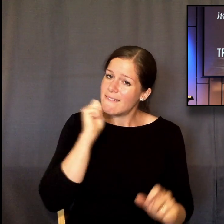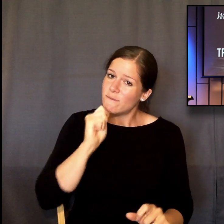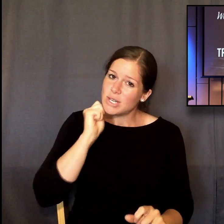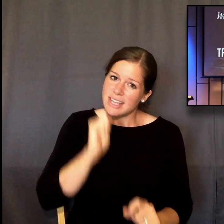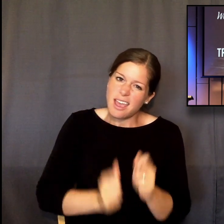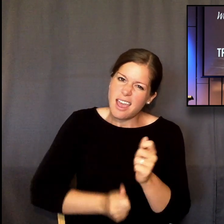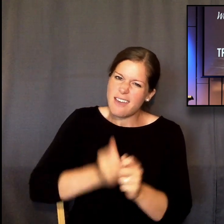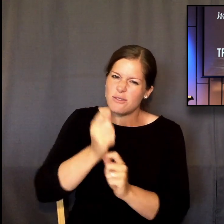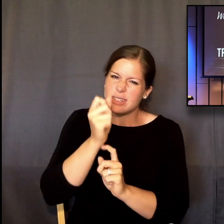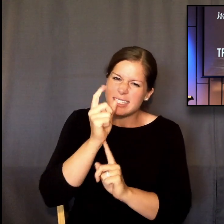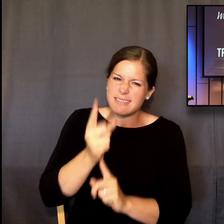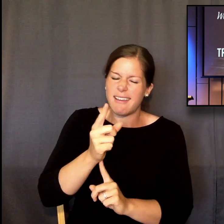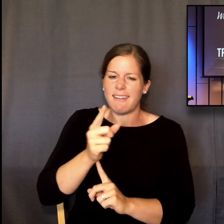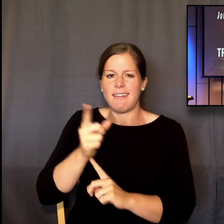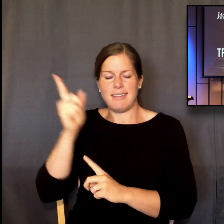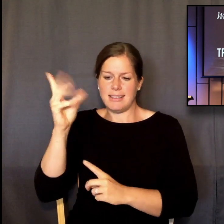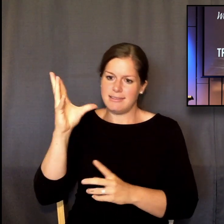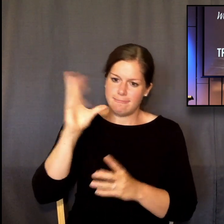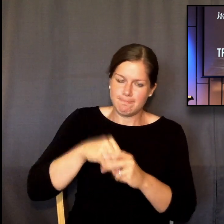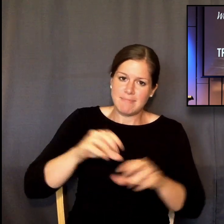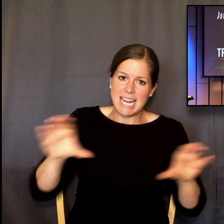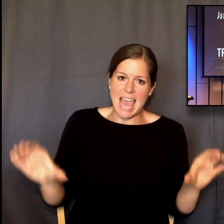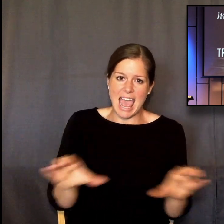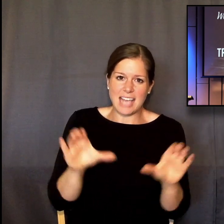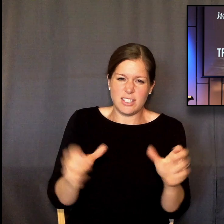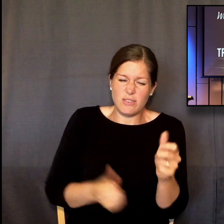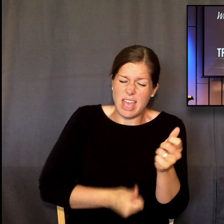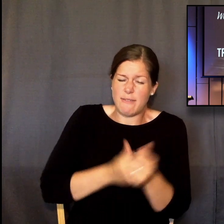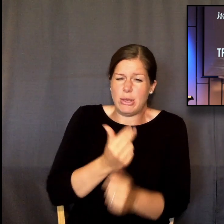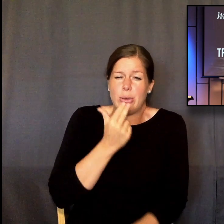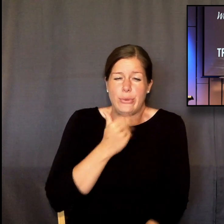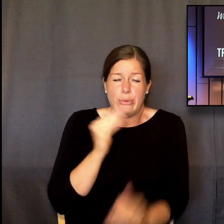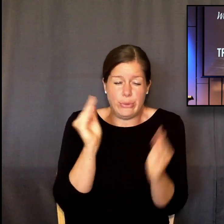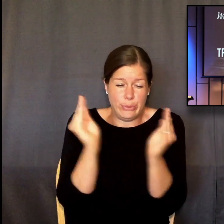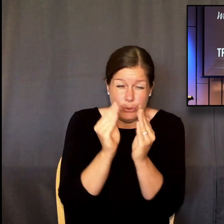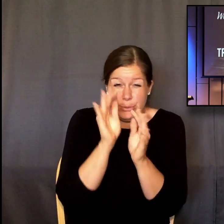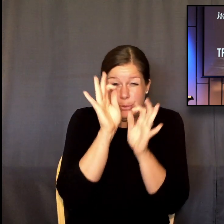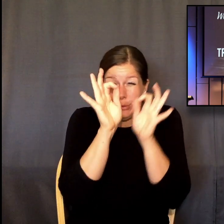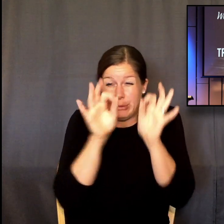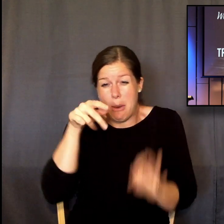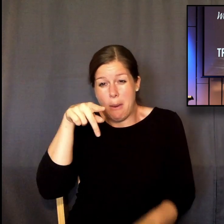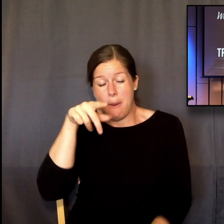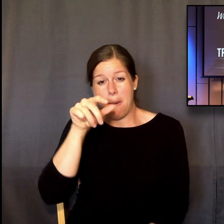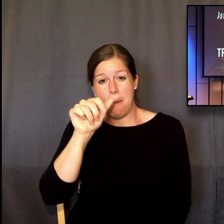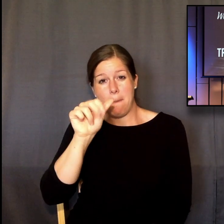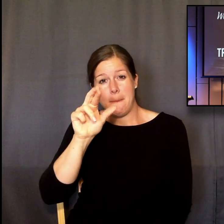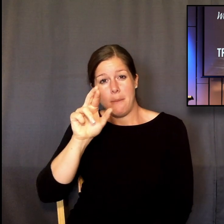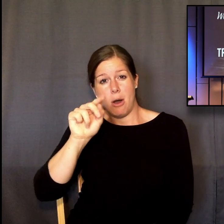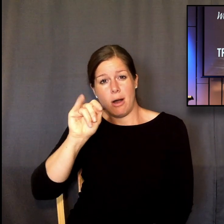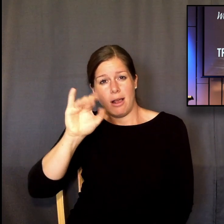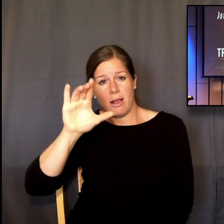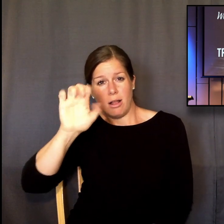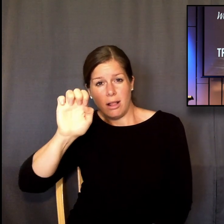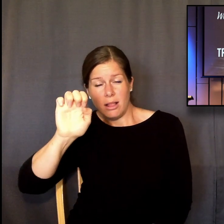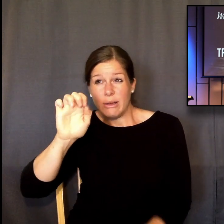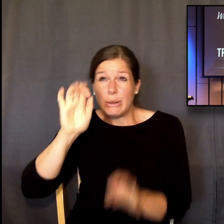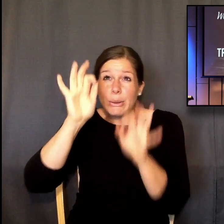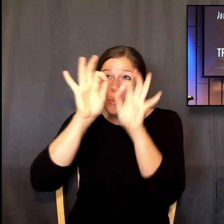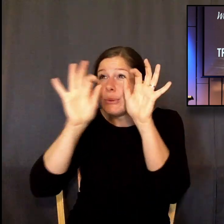constantly active in every subatomic particle in the universe. He is active. Not one of them is outside